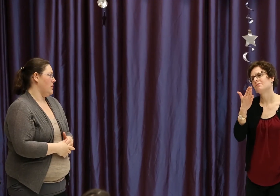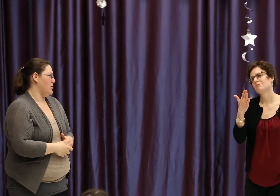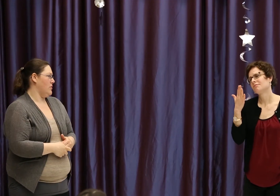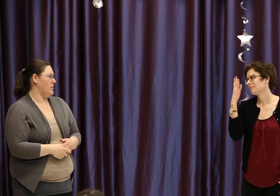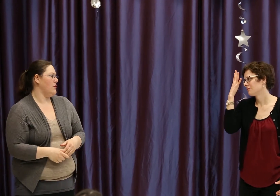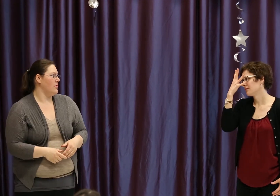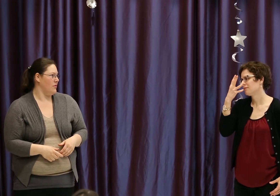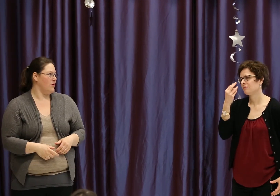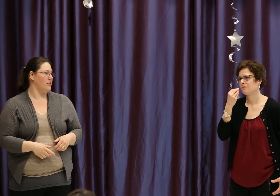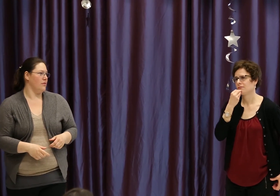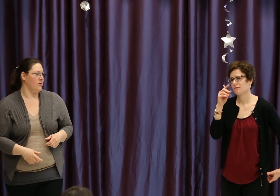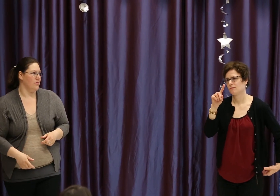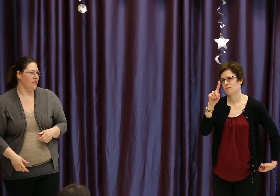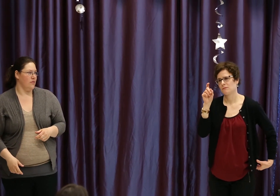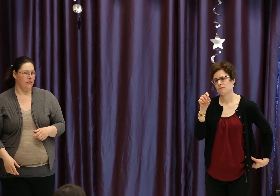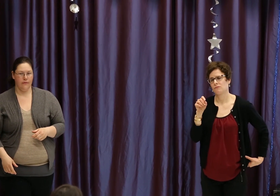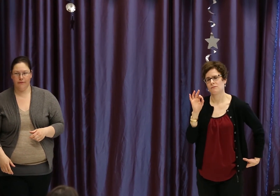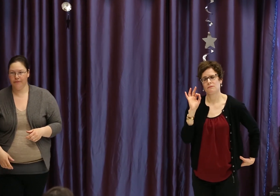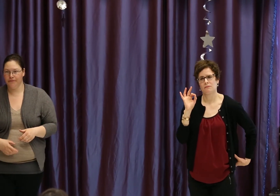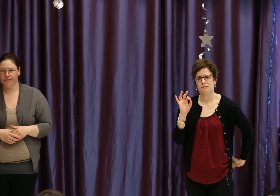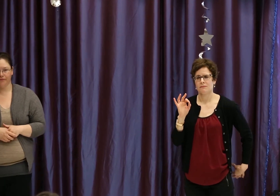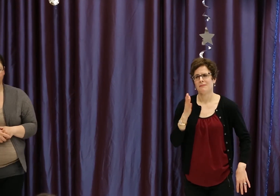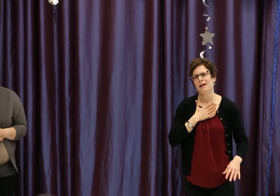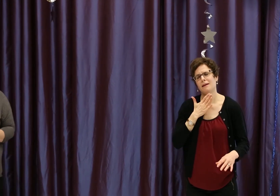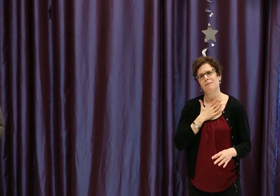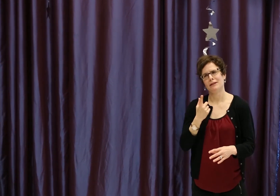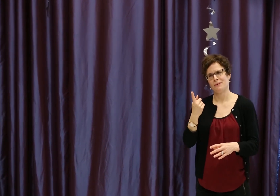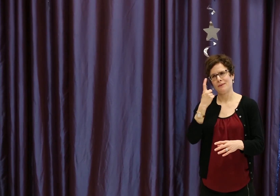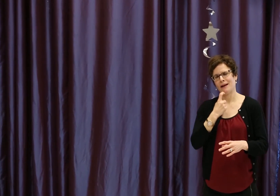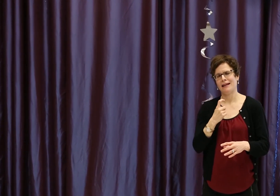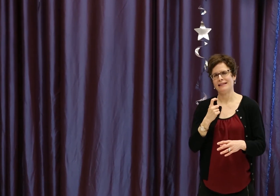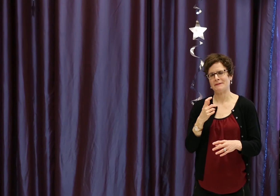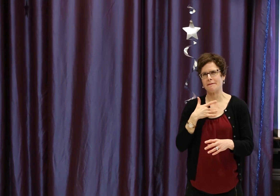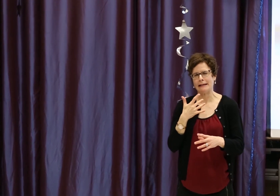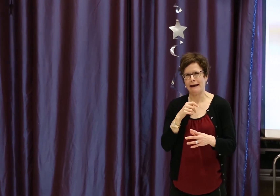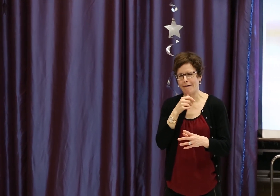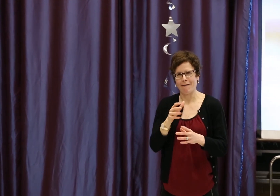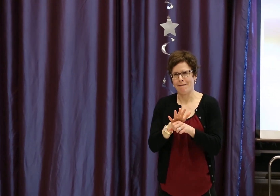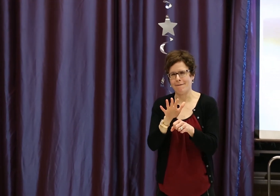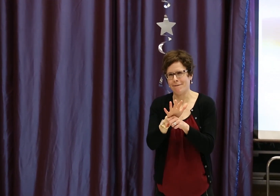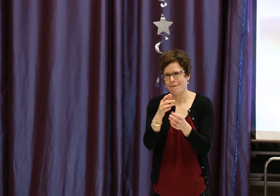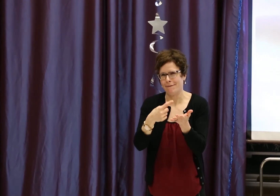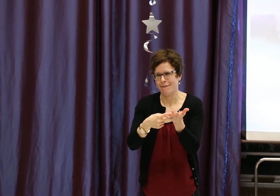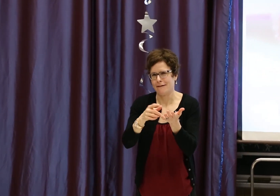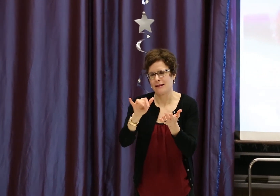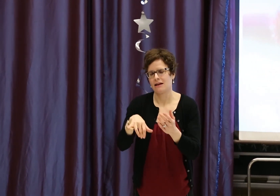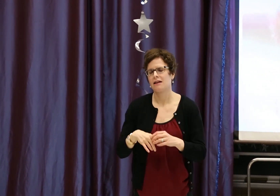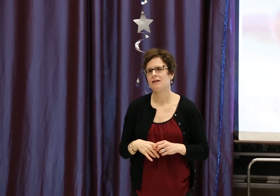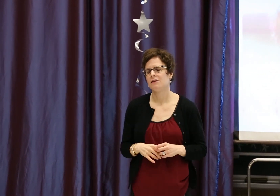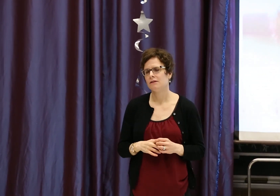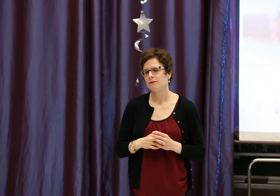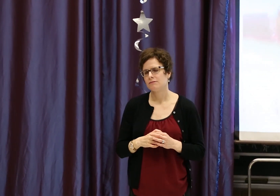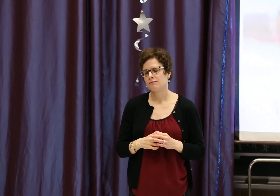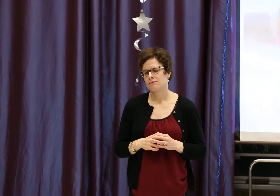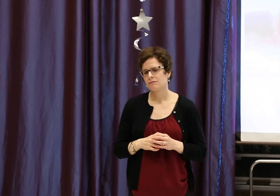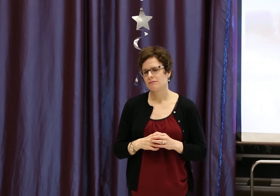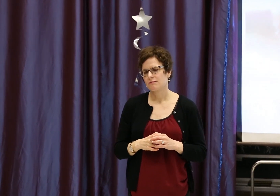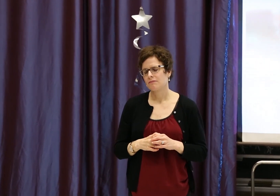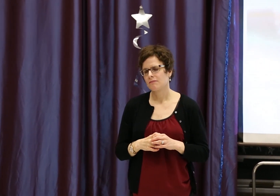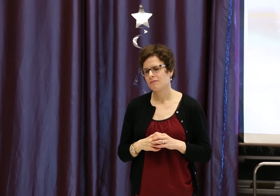Thank you. That is a beautiful question. Thank you for that. I'm very happy that you asked me that, actually. I didn't really touch upon that as much as I would